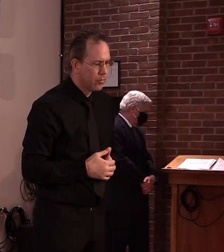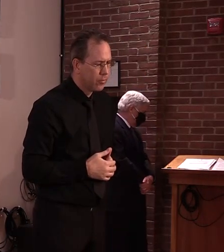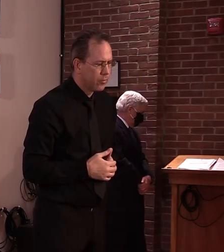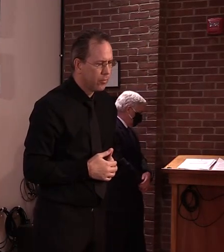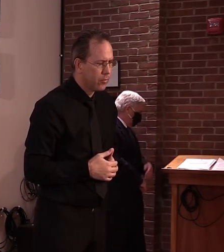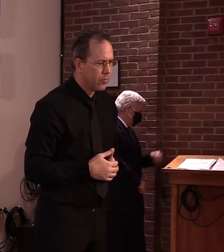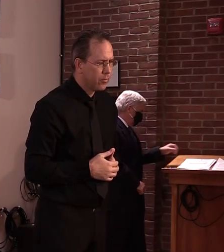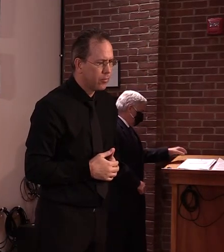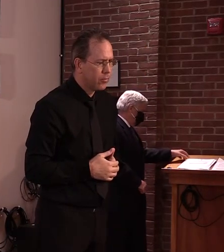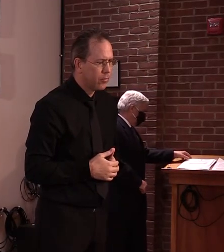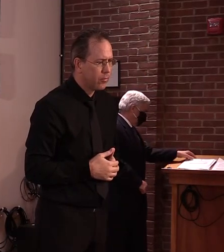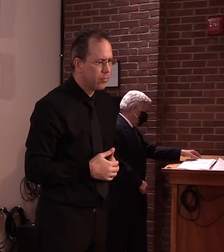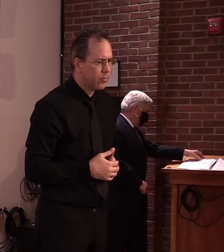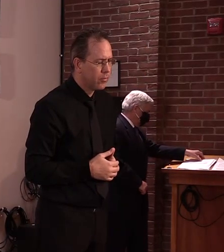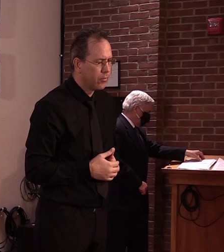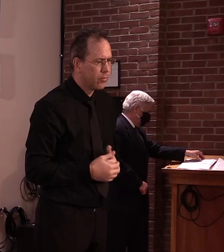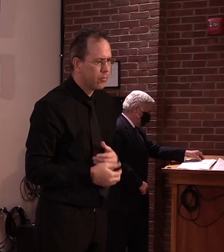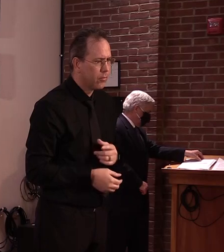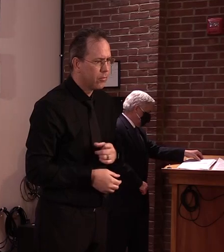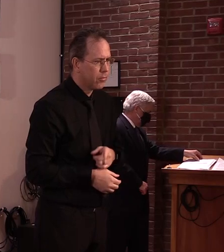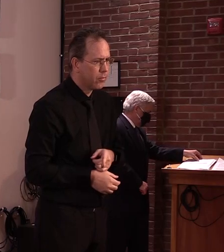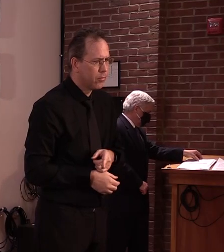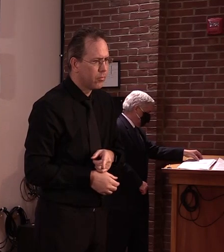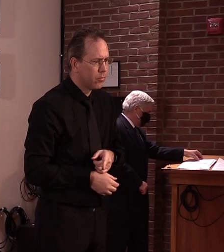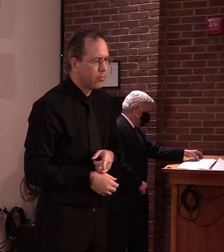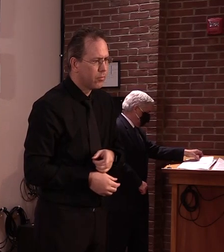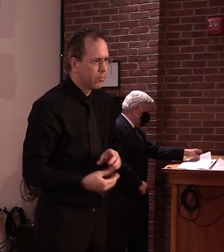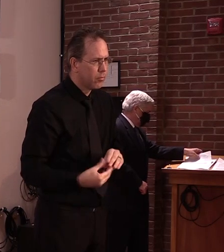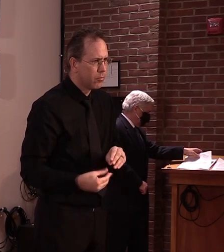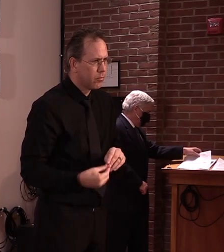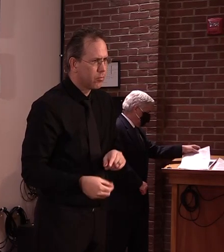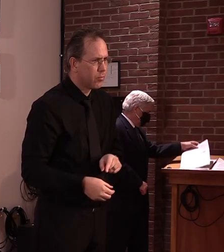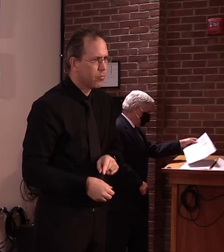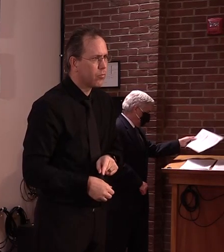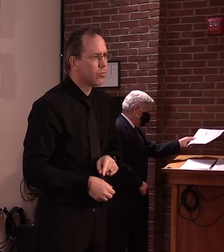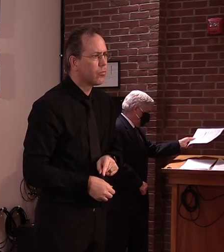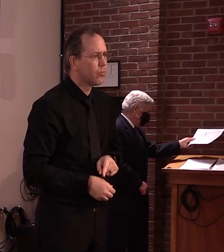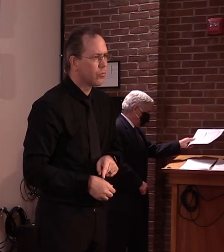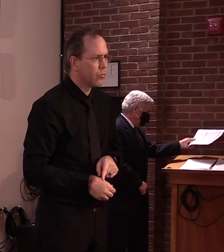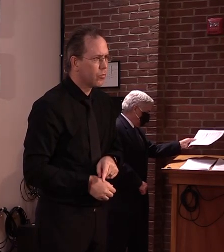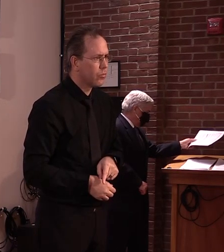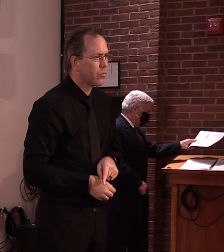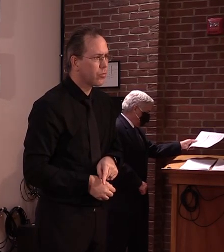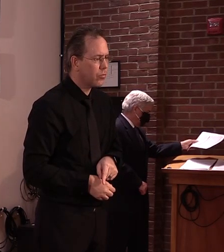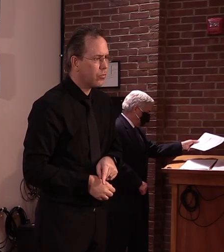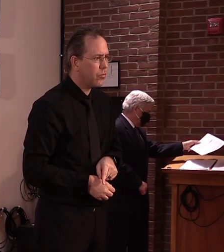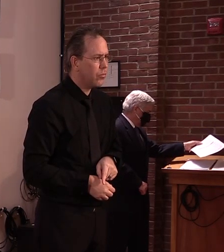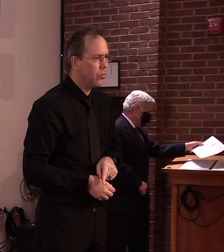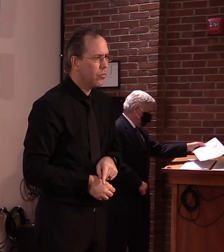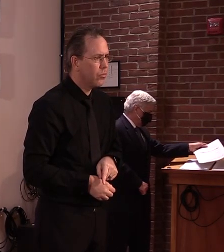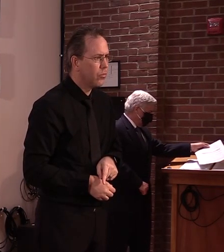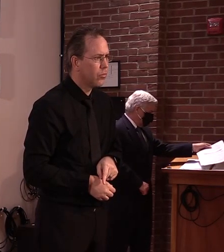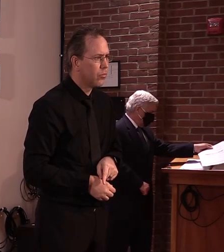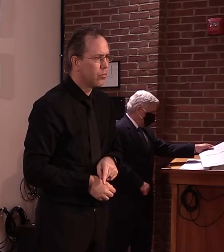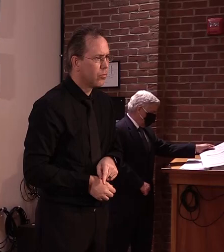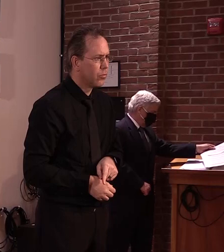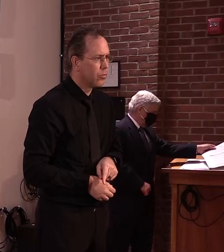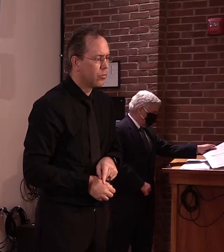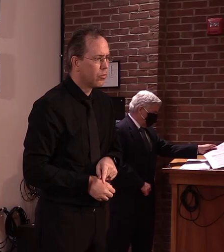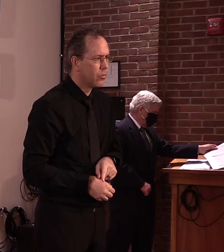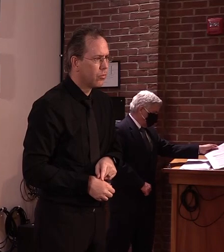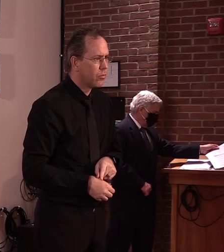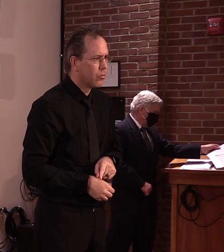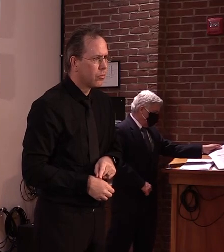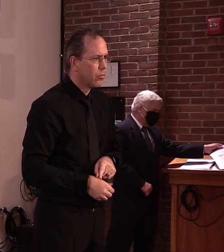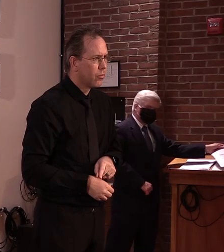Thanks very much. Before I ask my question today, was wondering if Commissioner Pichak could give us an update on the two statistics